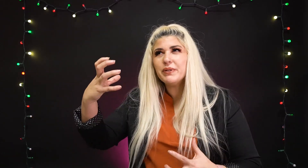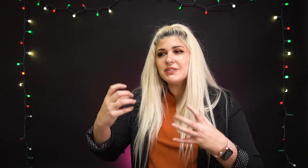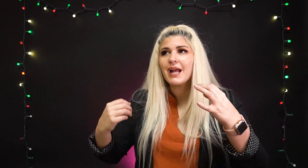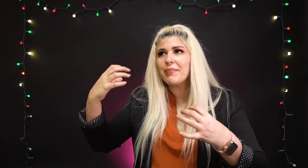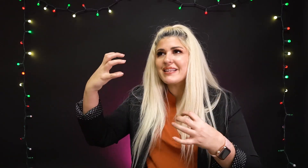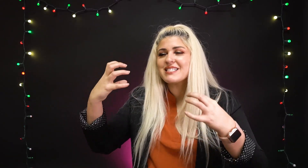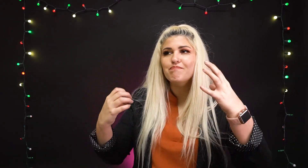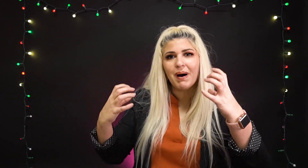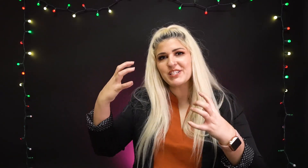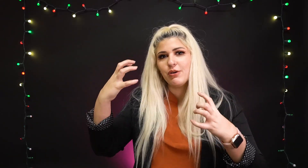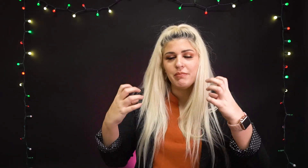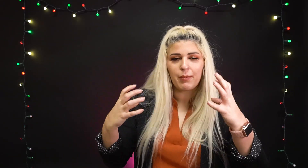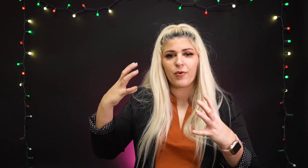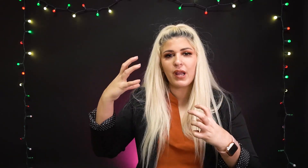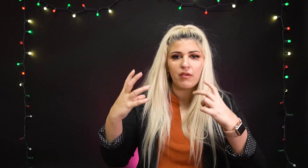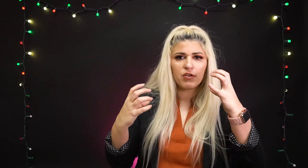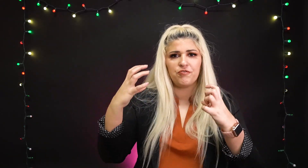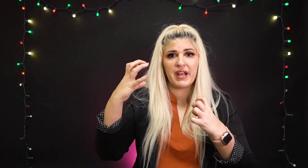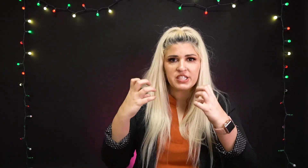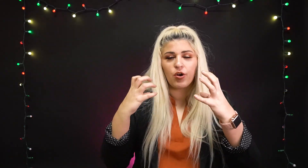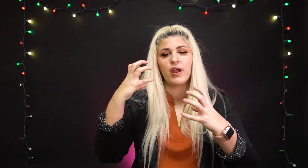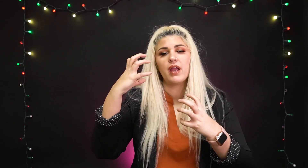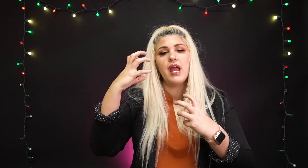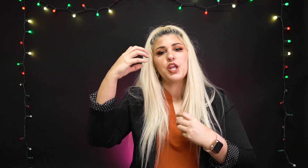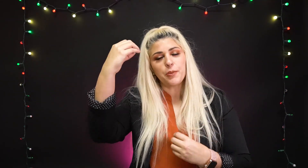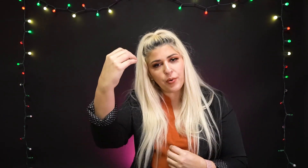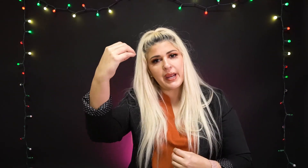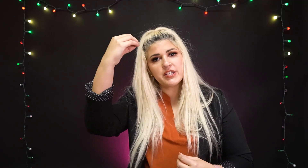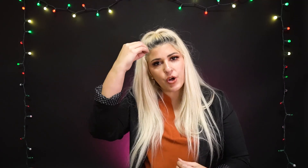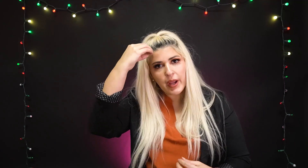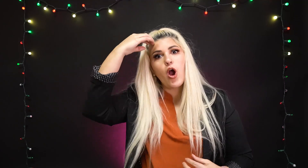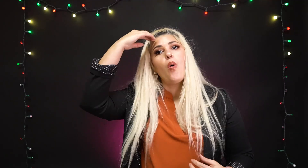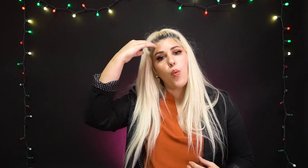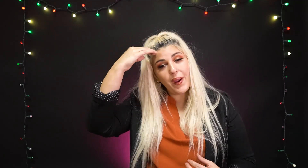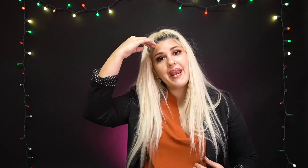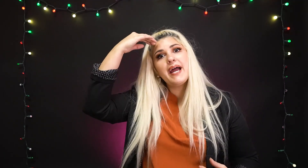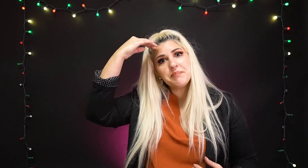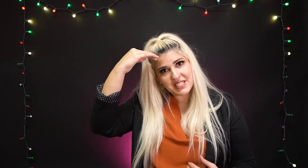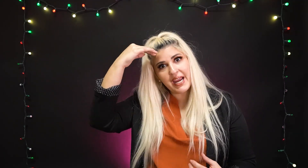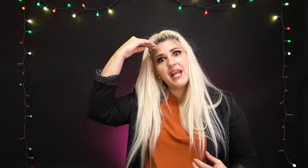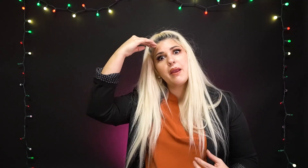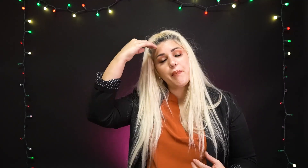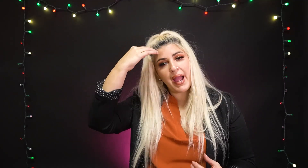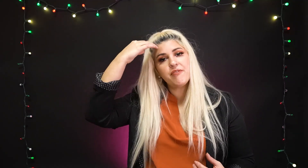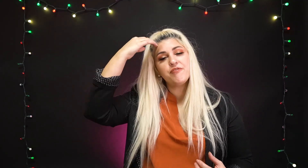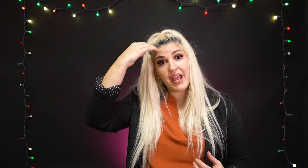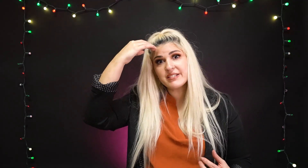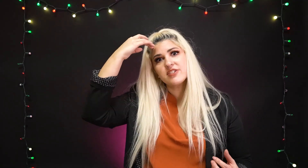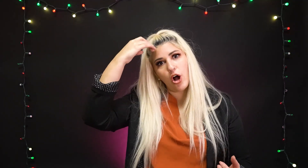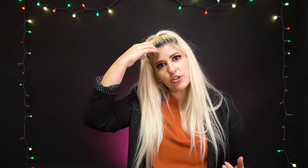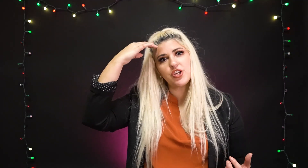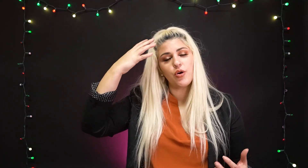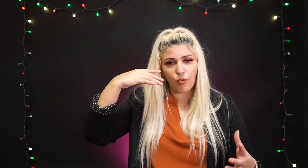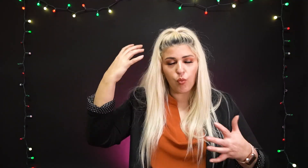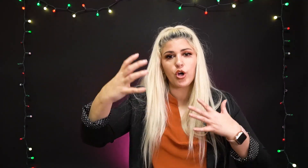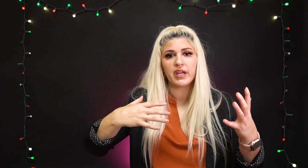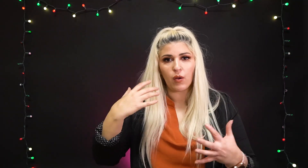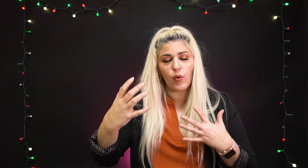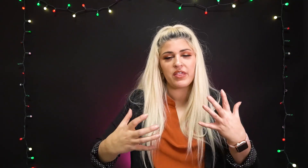building up like this muscle memory of your face going your brain is going when i'm signing my face is also working with